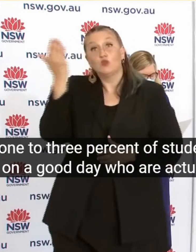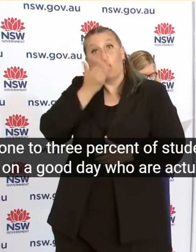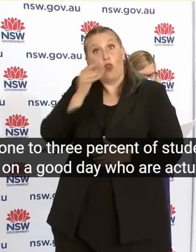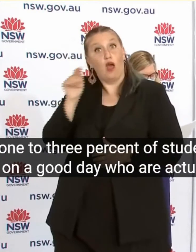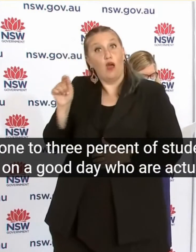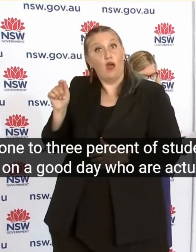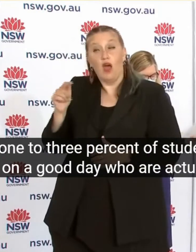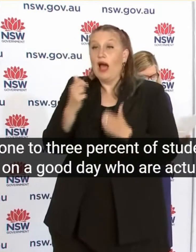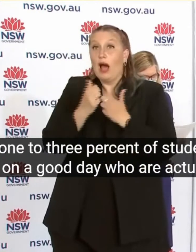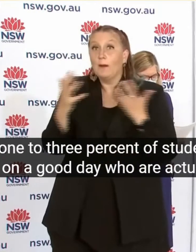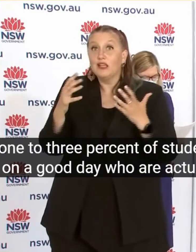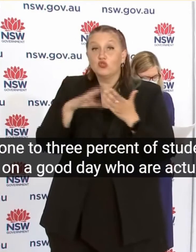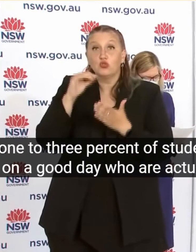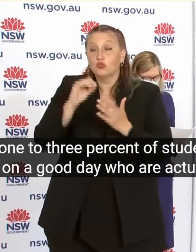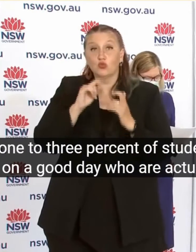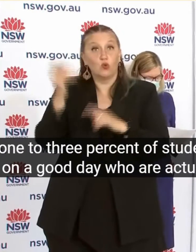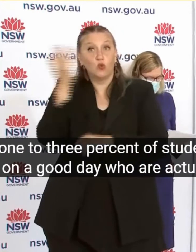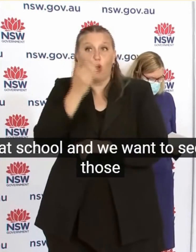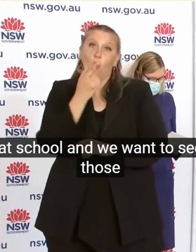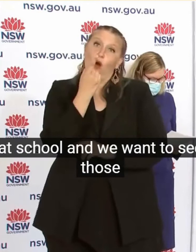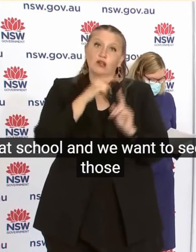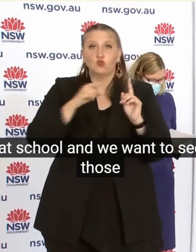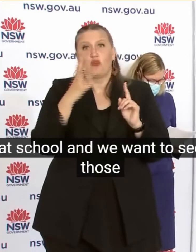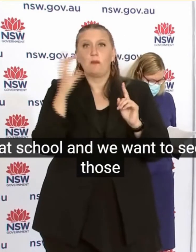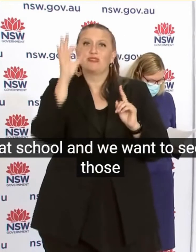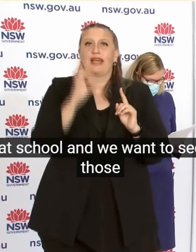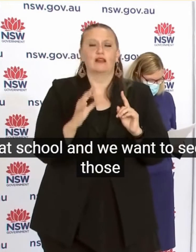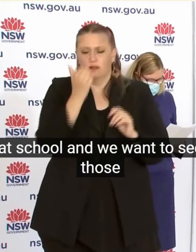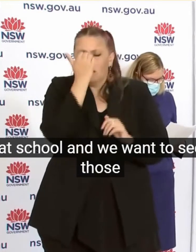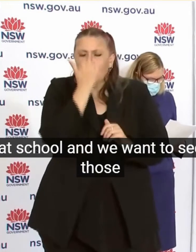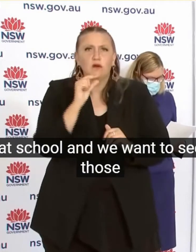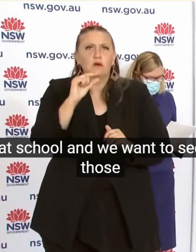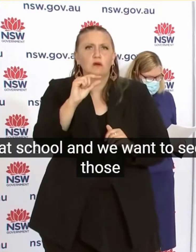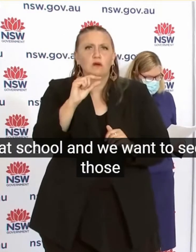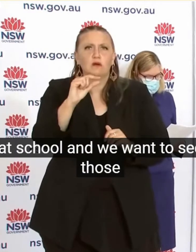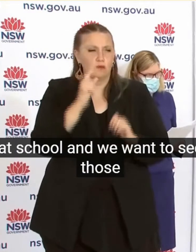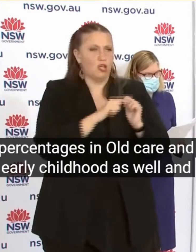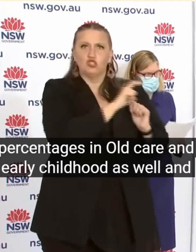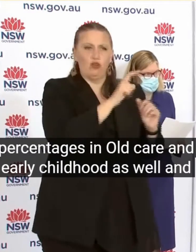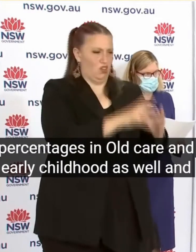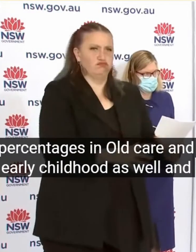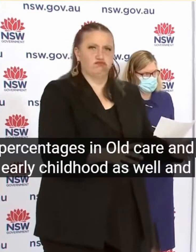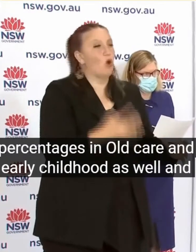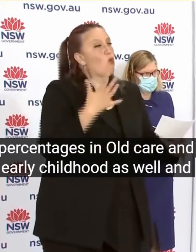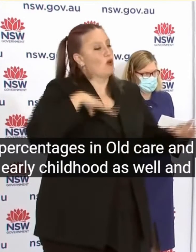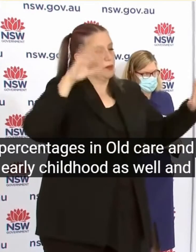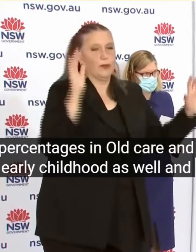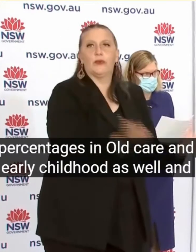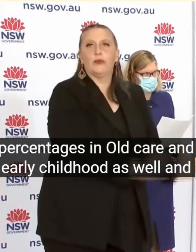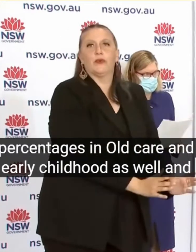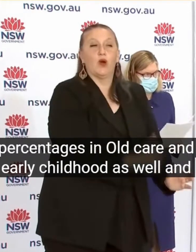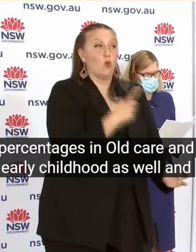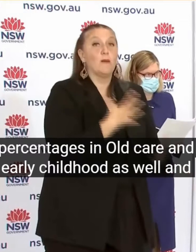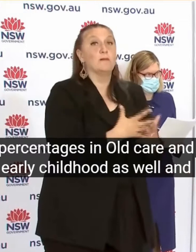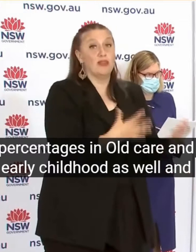at school And we want to see those percentages in childcare and early childhood as well And that's for everybody across the state We appreciate there are circumstances when that